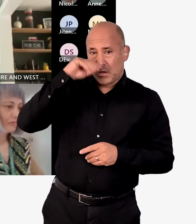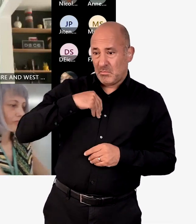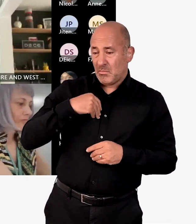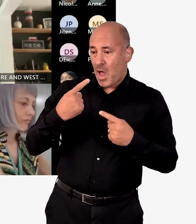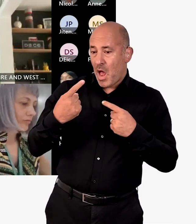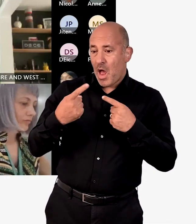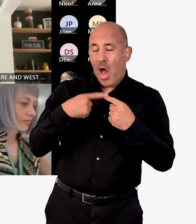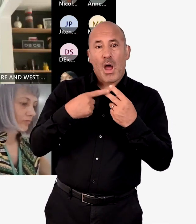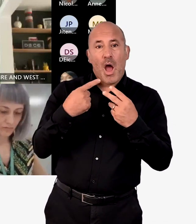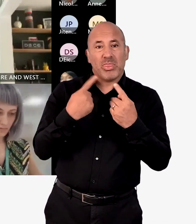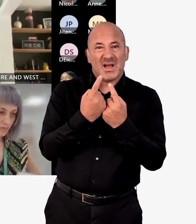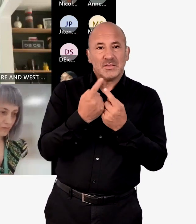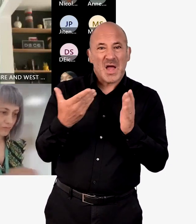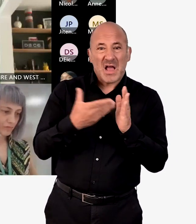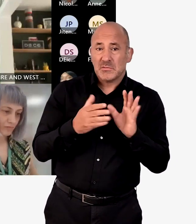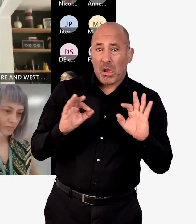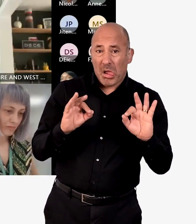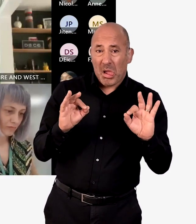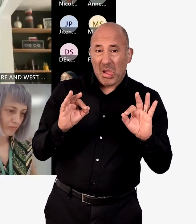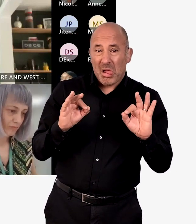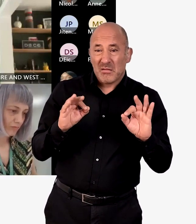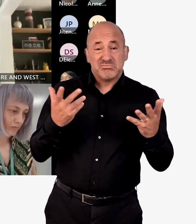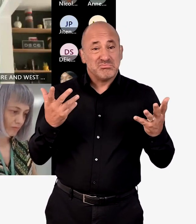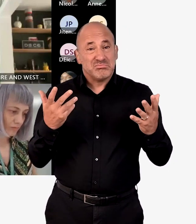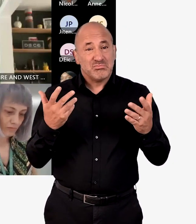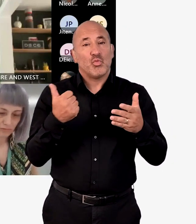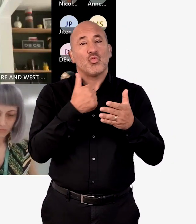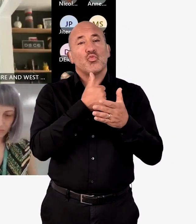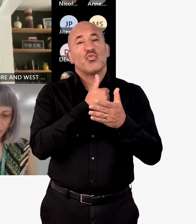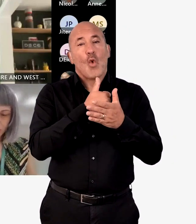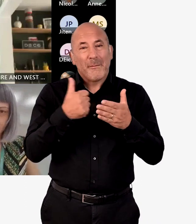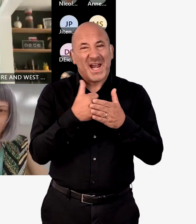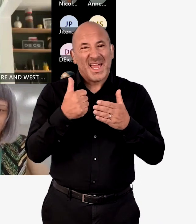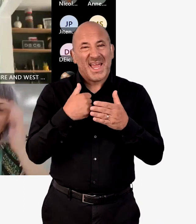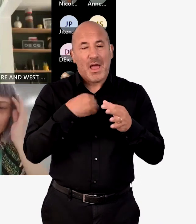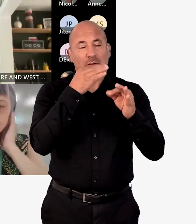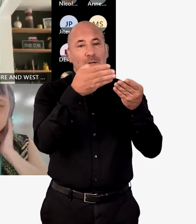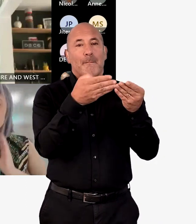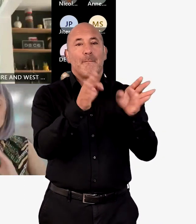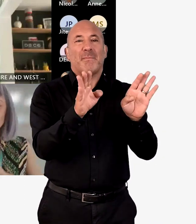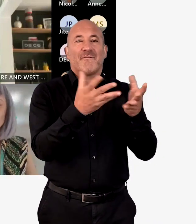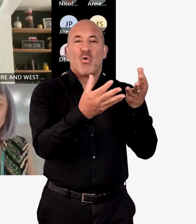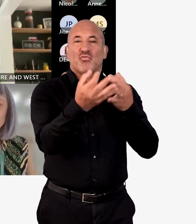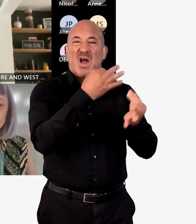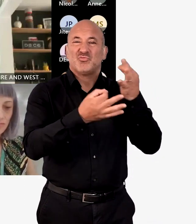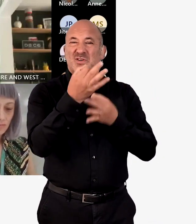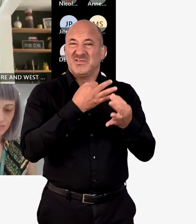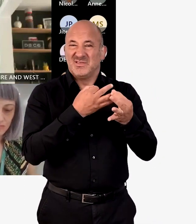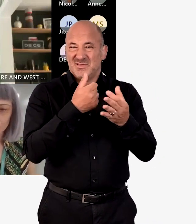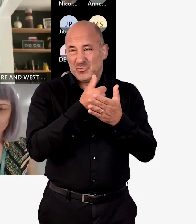There are I've not been alerted to any other business for this meeting, so and we would normally